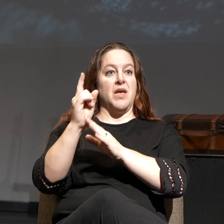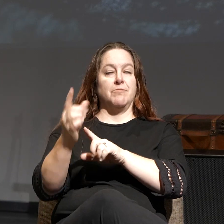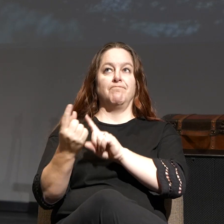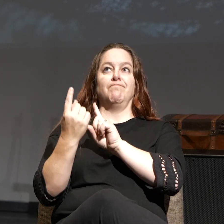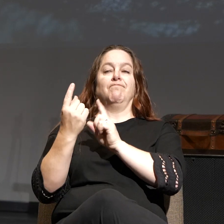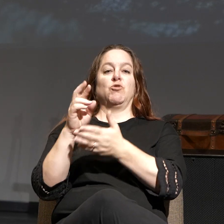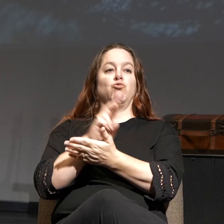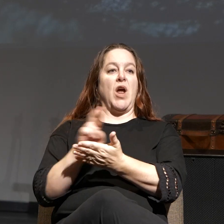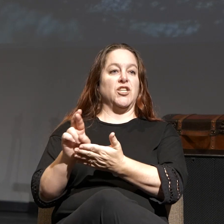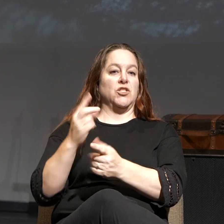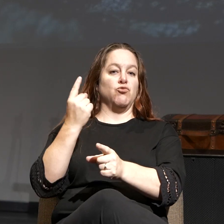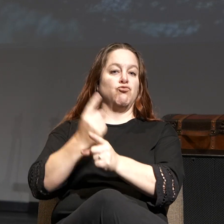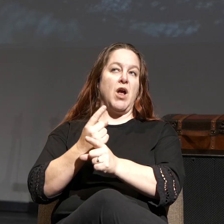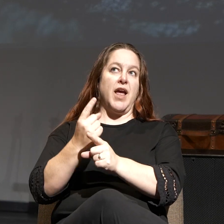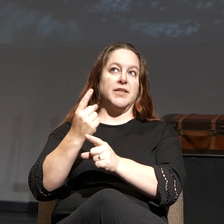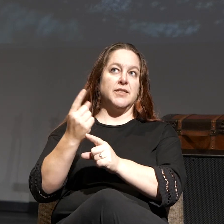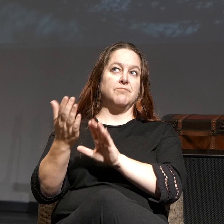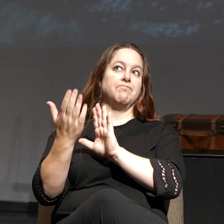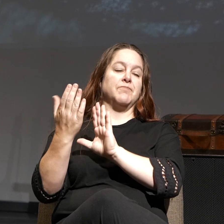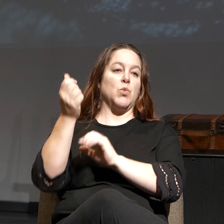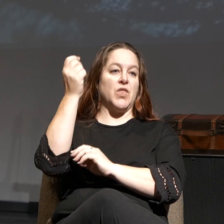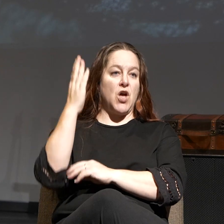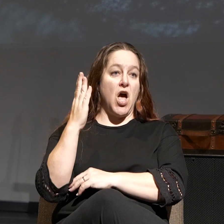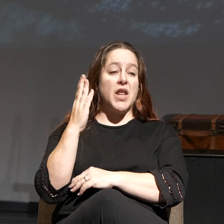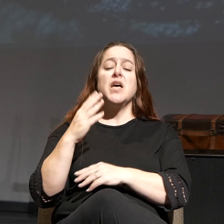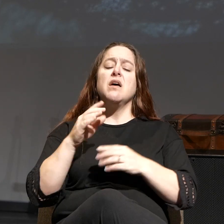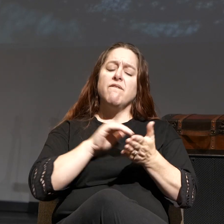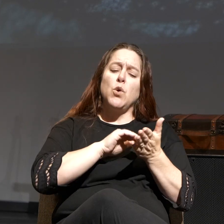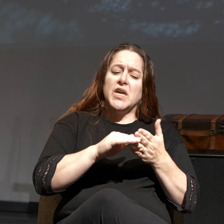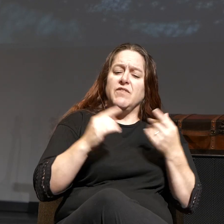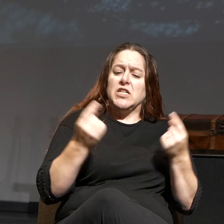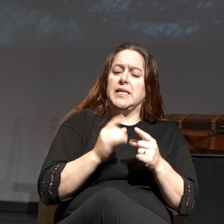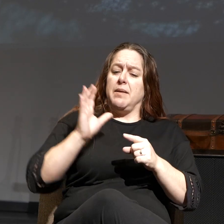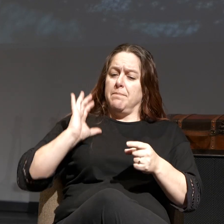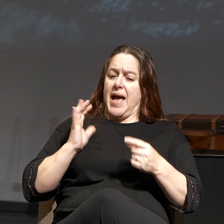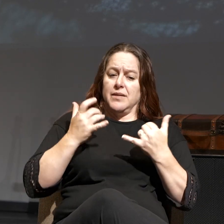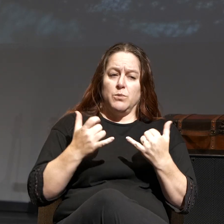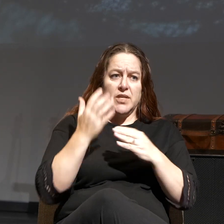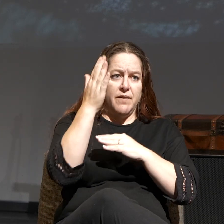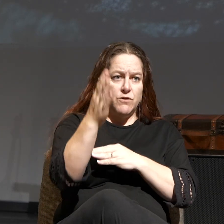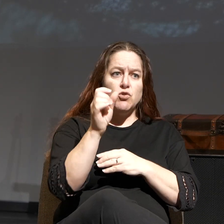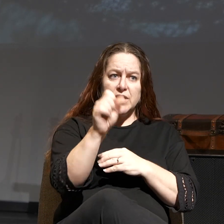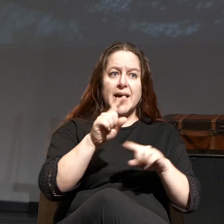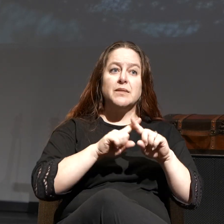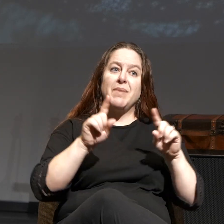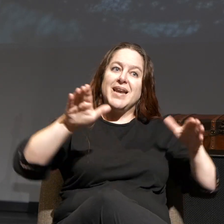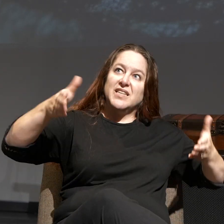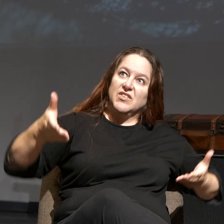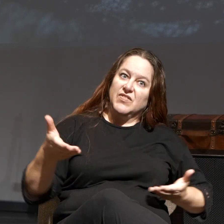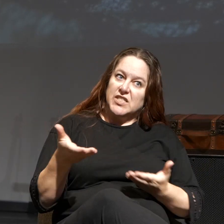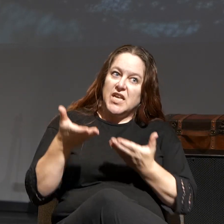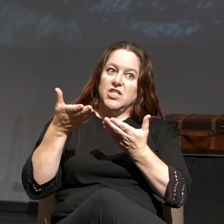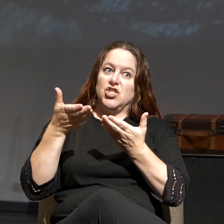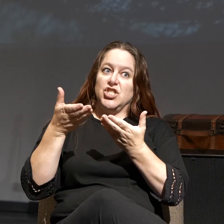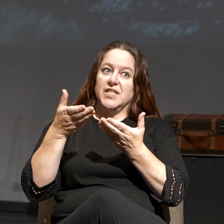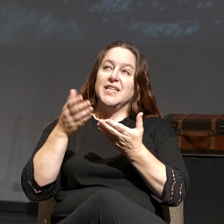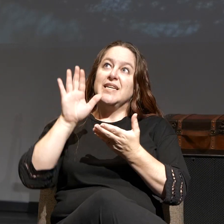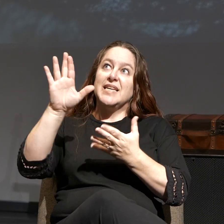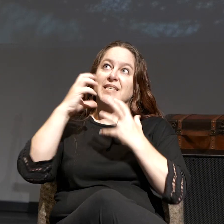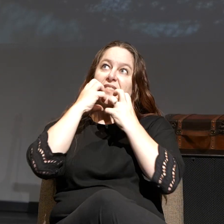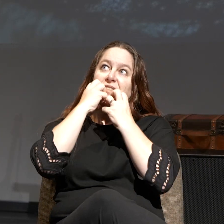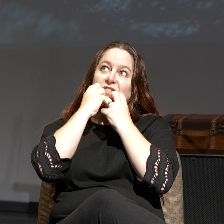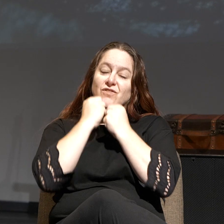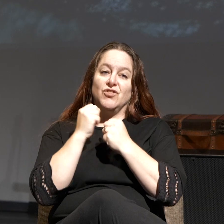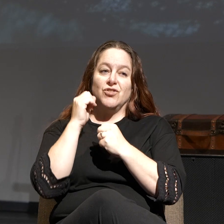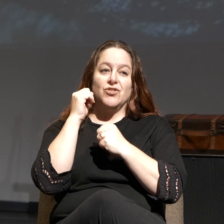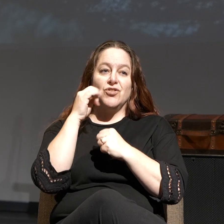Now, righteousness is more than just forgiveness of all of our sins, past, present, future. It's an invitation to be his dearly beloved child in whom he is